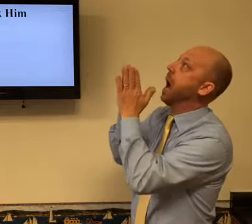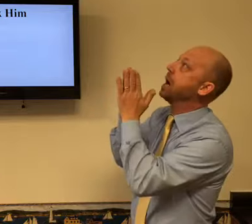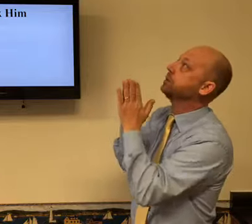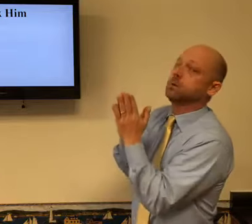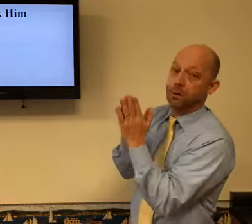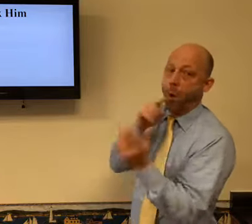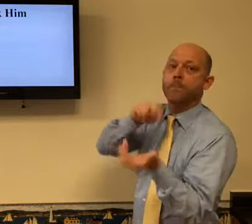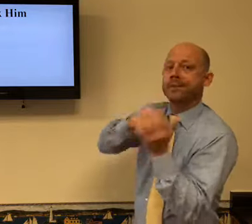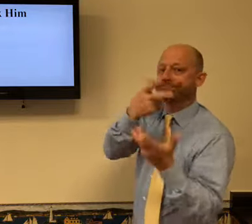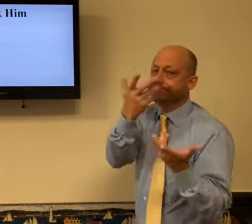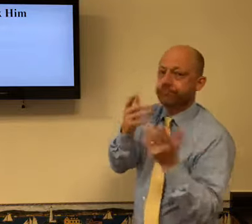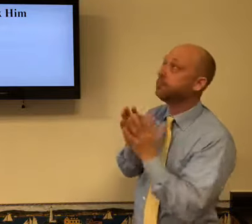Ask.